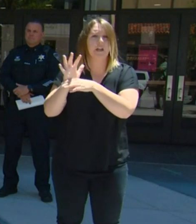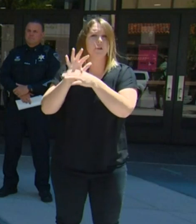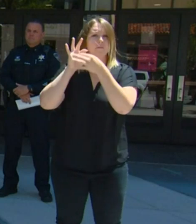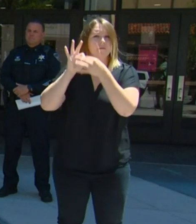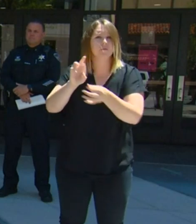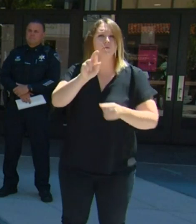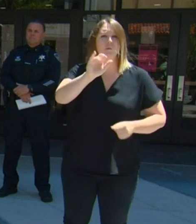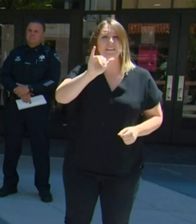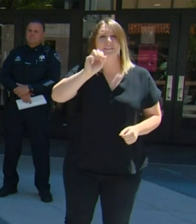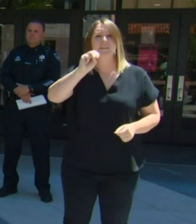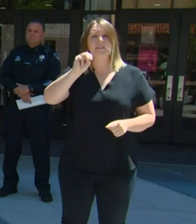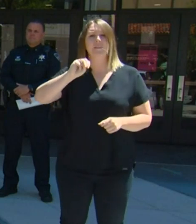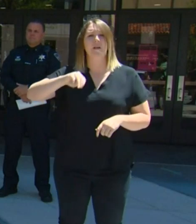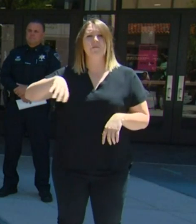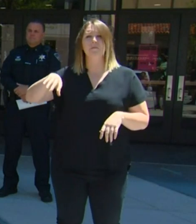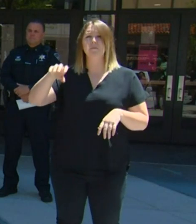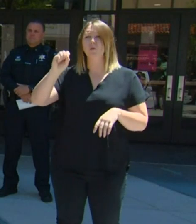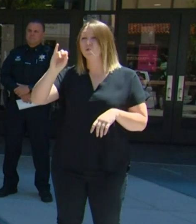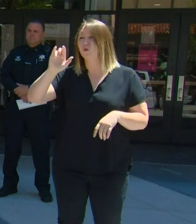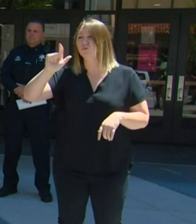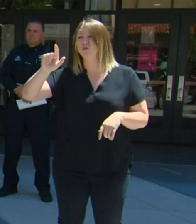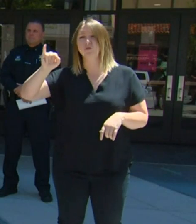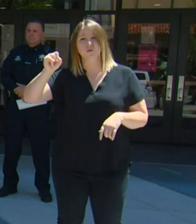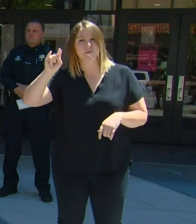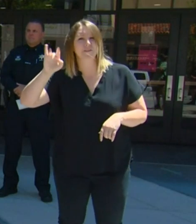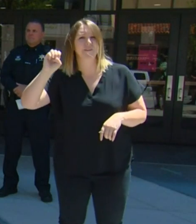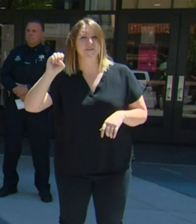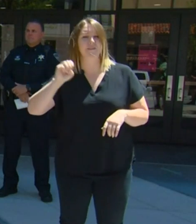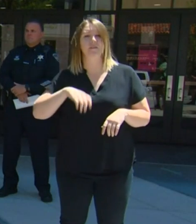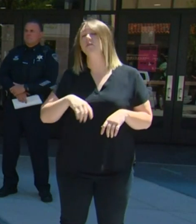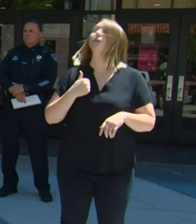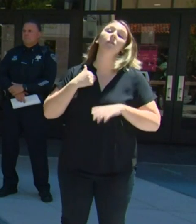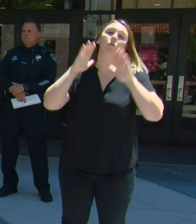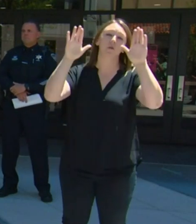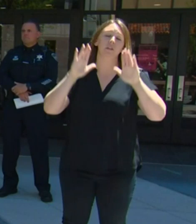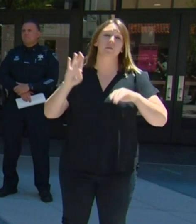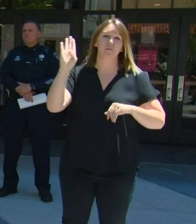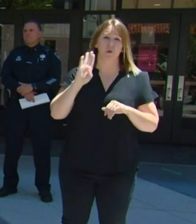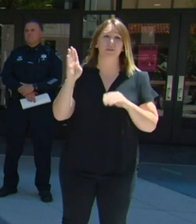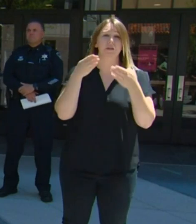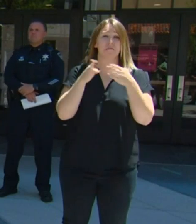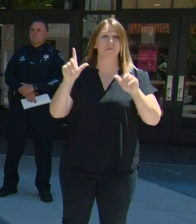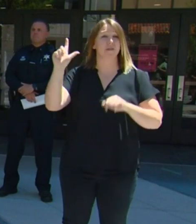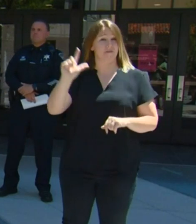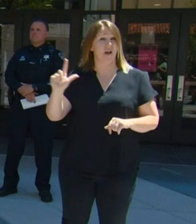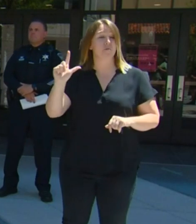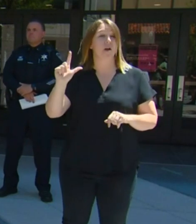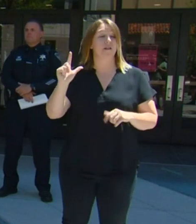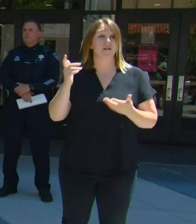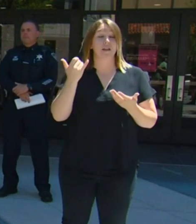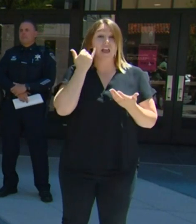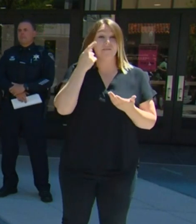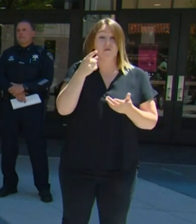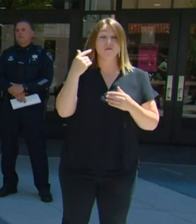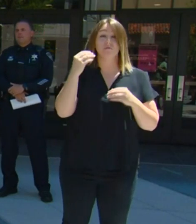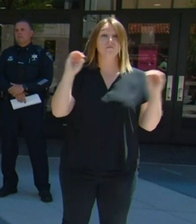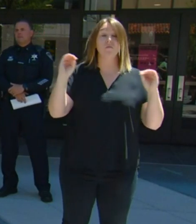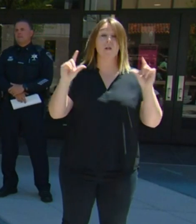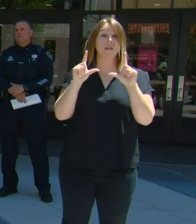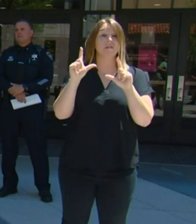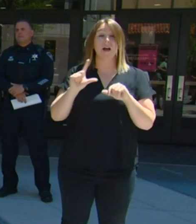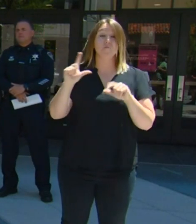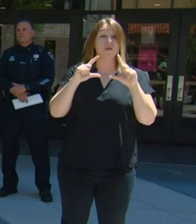yourself. We have our wonderful Boise Public Library. If you don't have a library card, now would be a great time to get one.